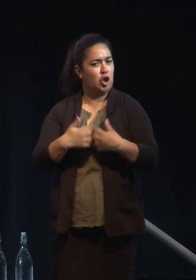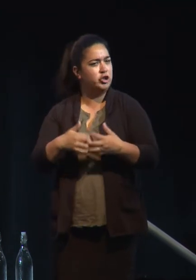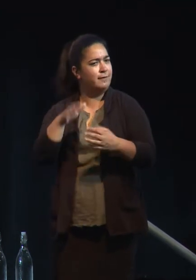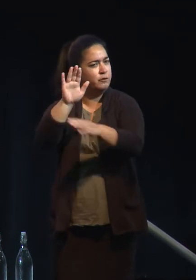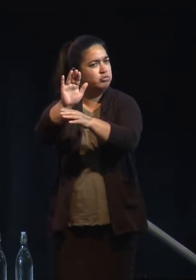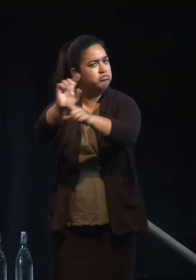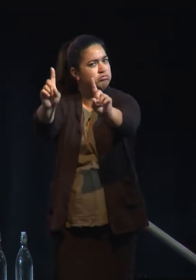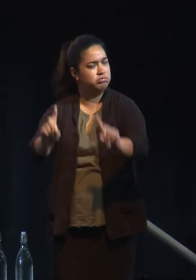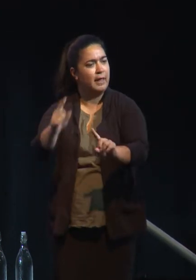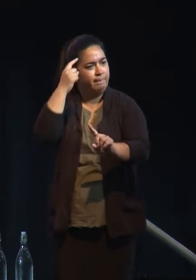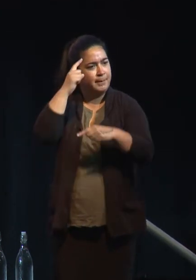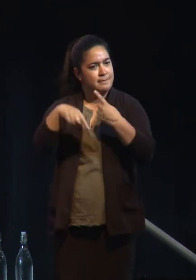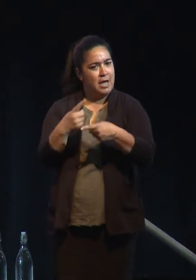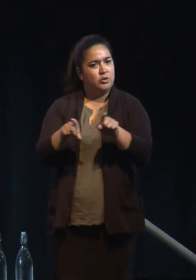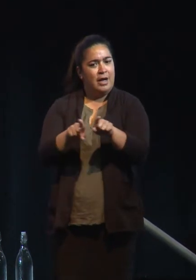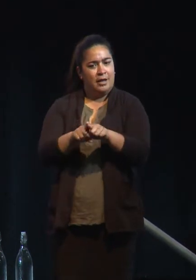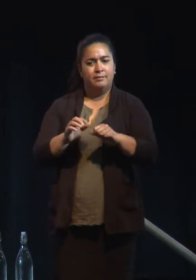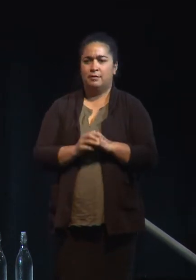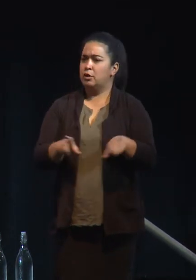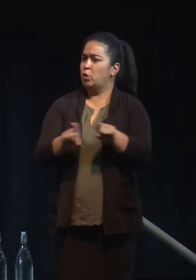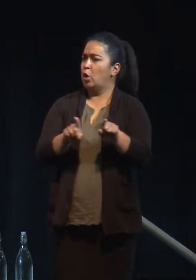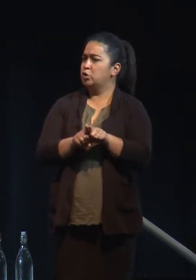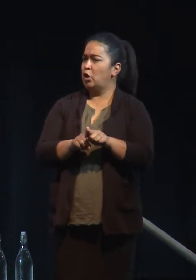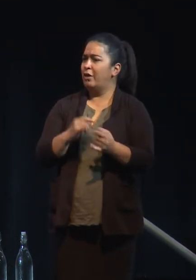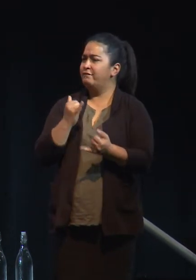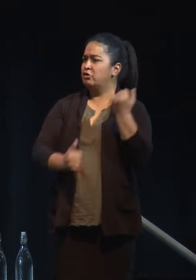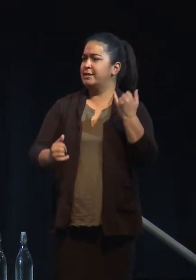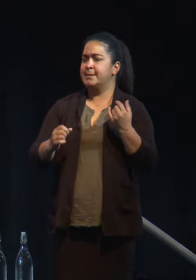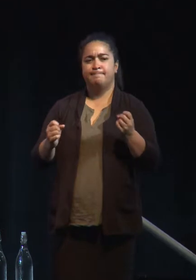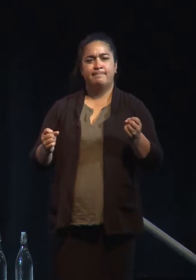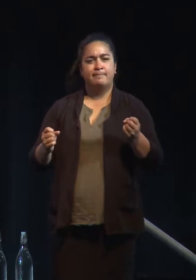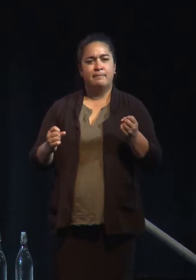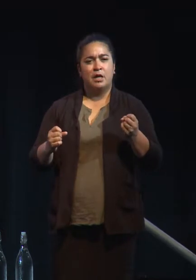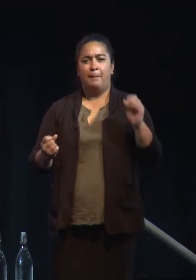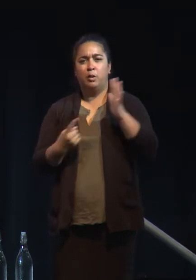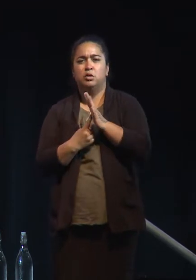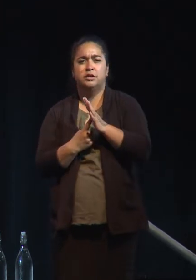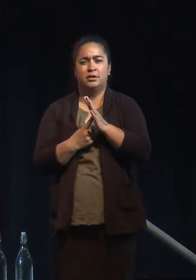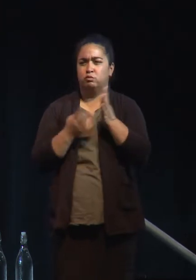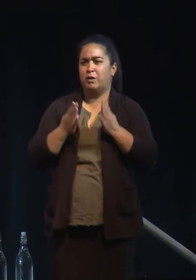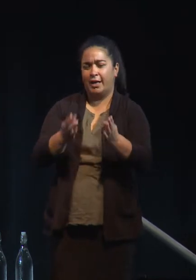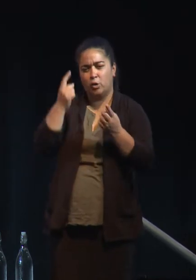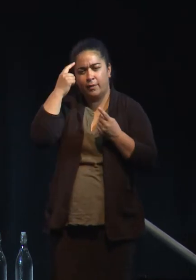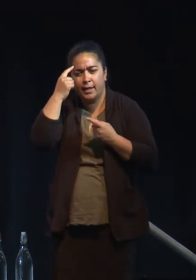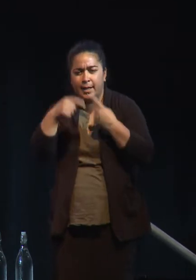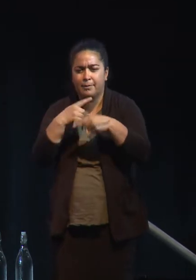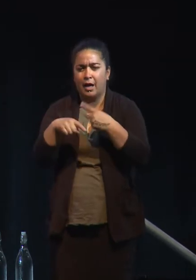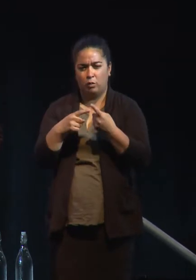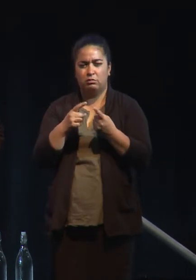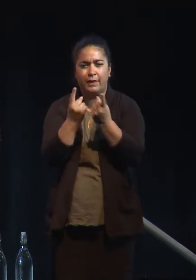At the same time, there's a fundamental pragmatism to the way you approach things. You have a strong green consciousness.